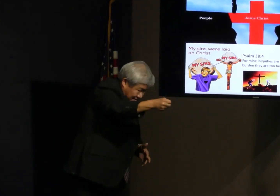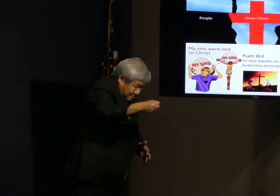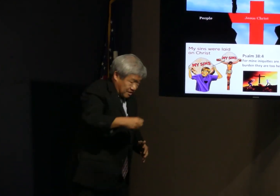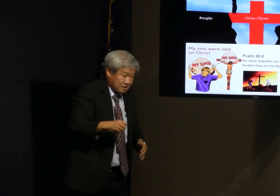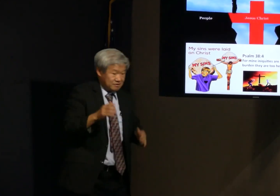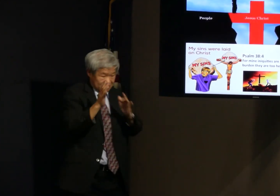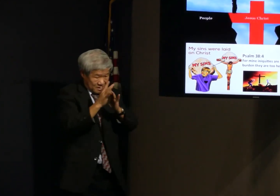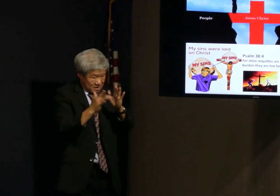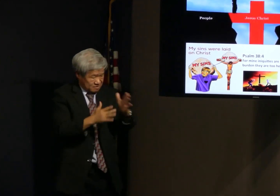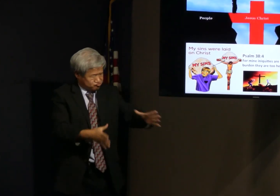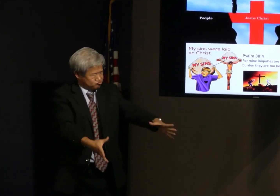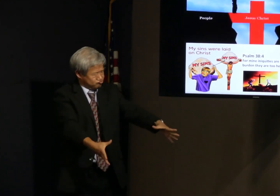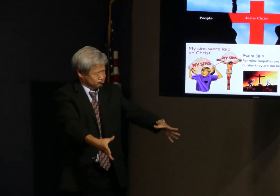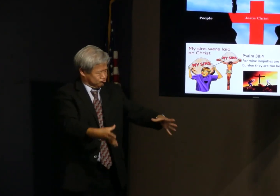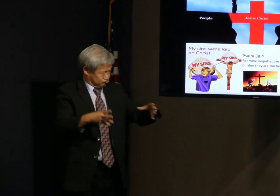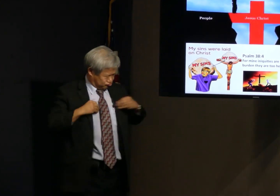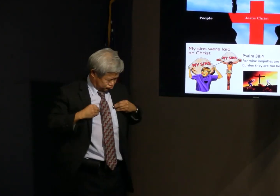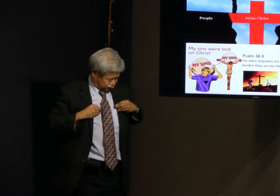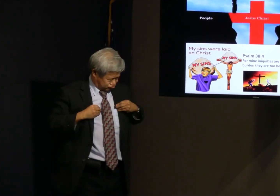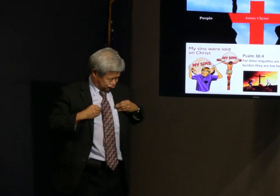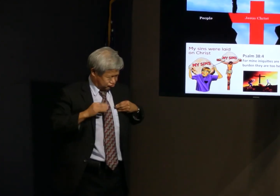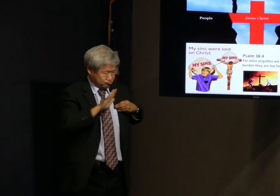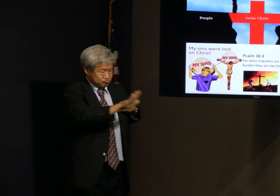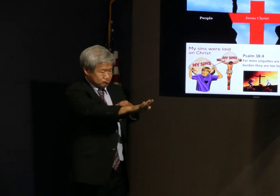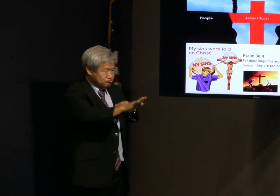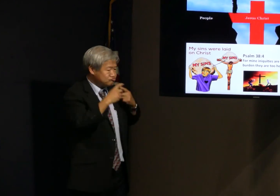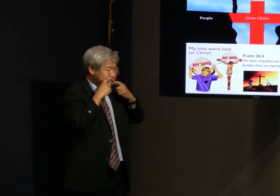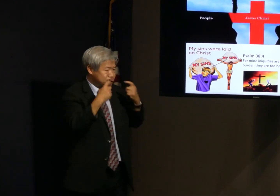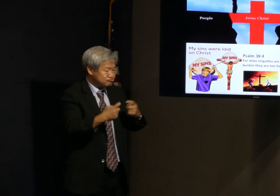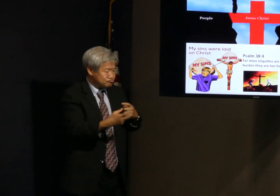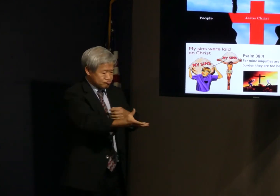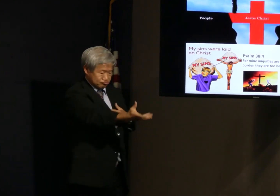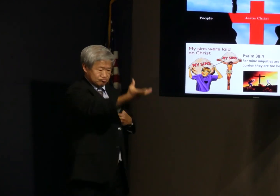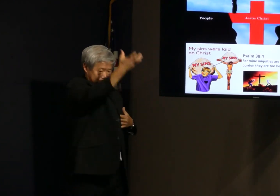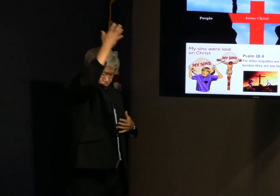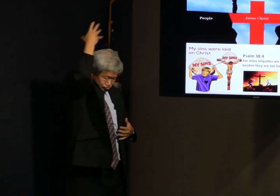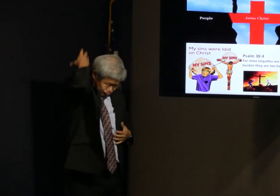I have to ask God to take those sins from me. To take my sins